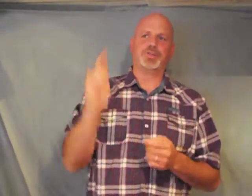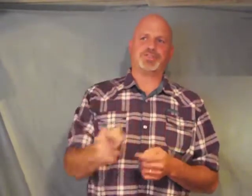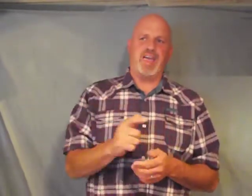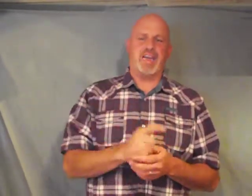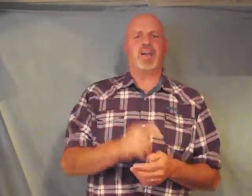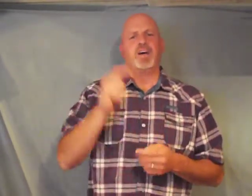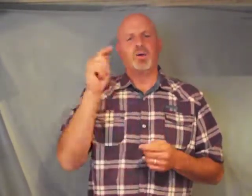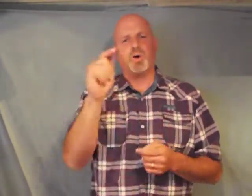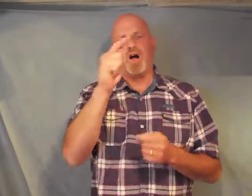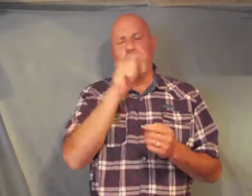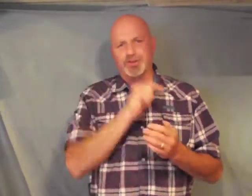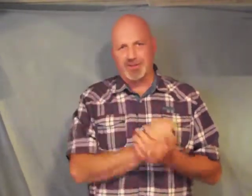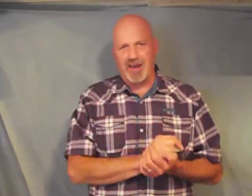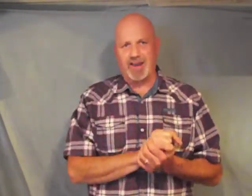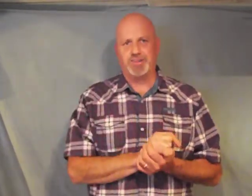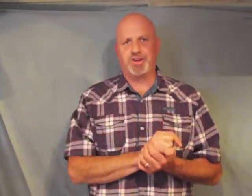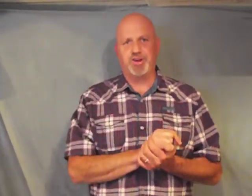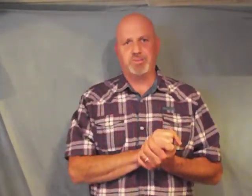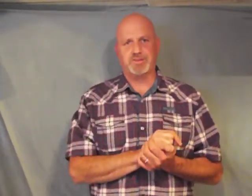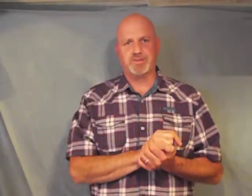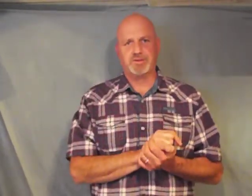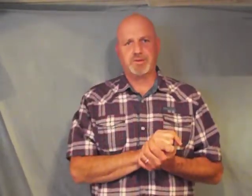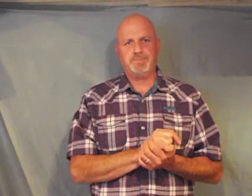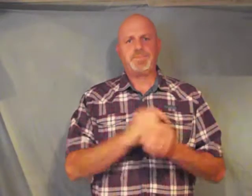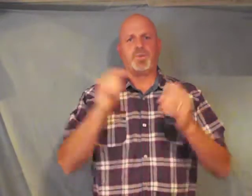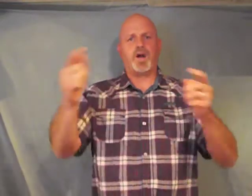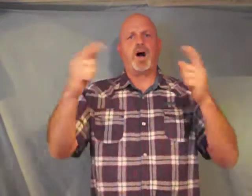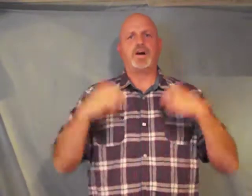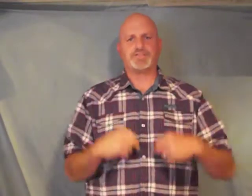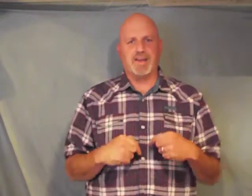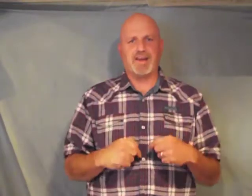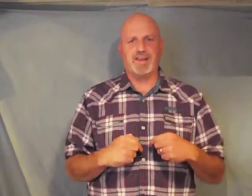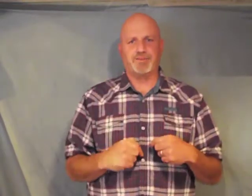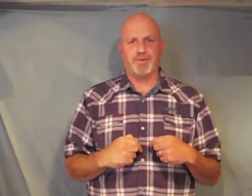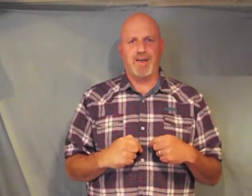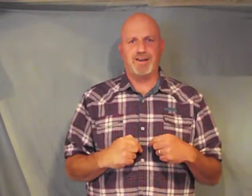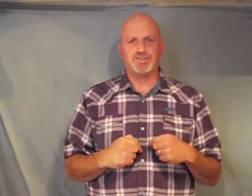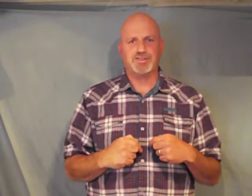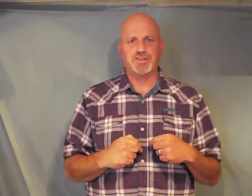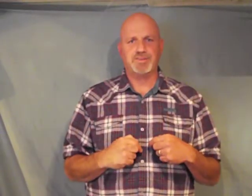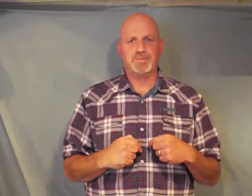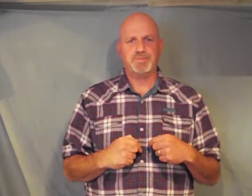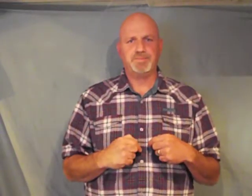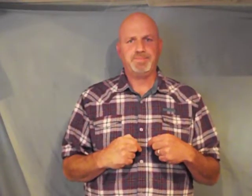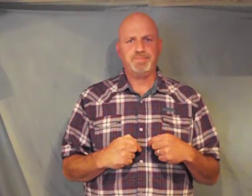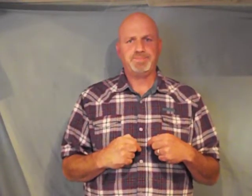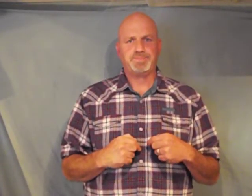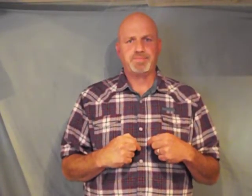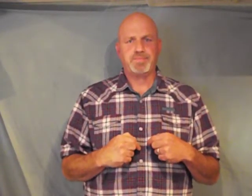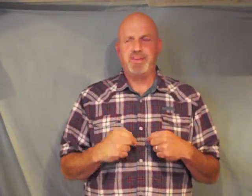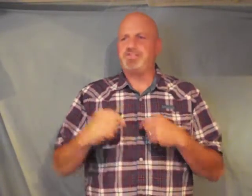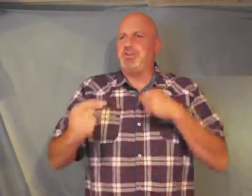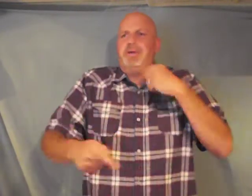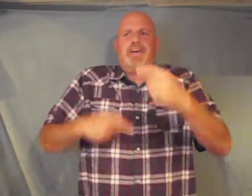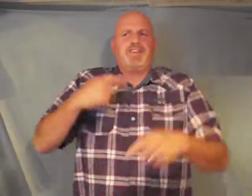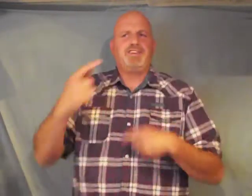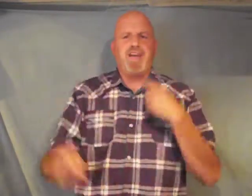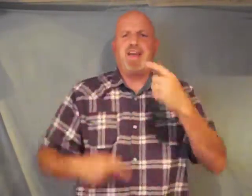sick we're all sick as humans we're all sick in the flesh this should be a daily